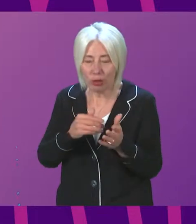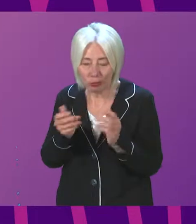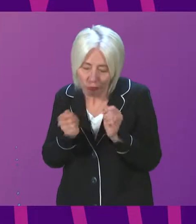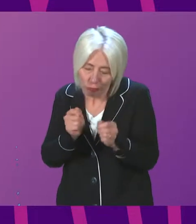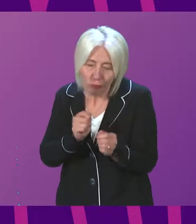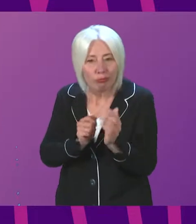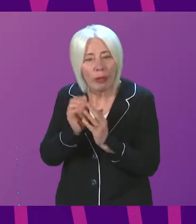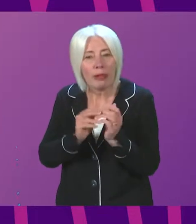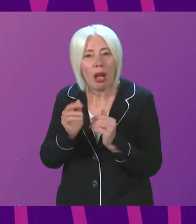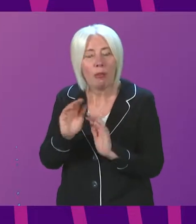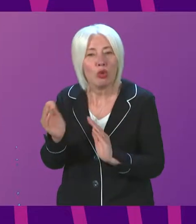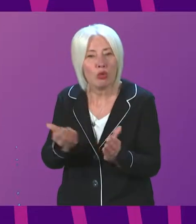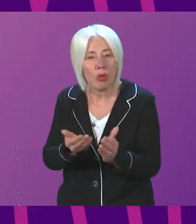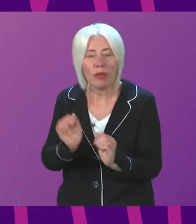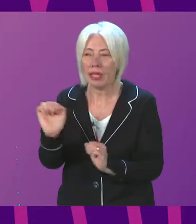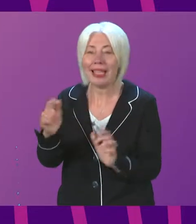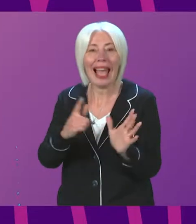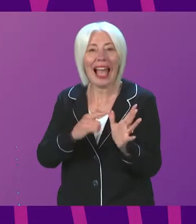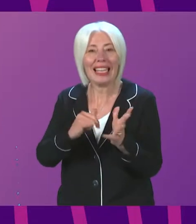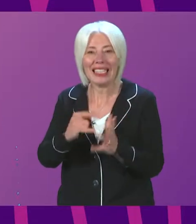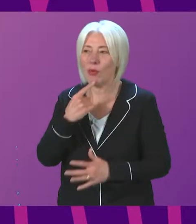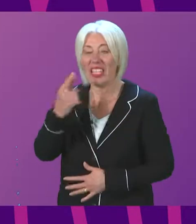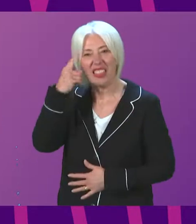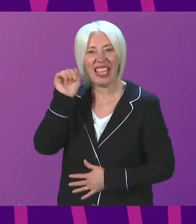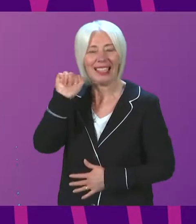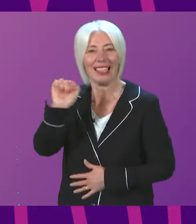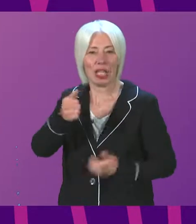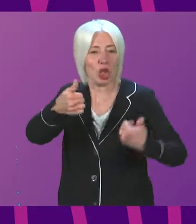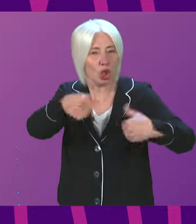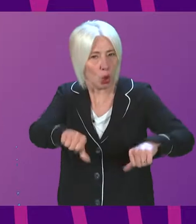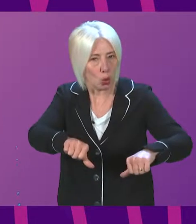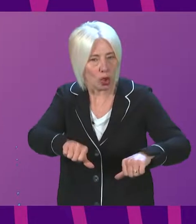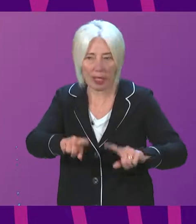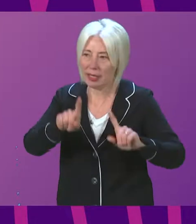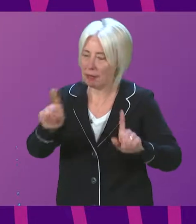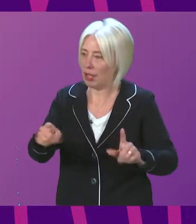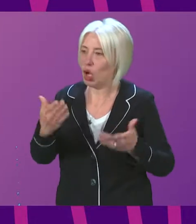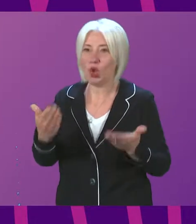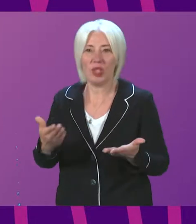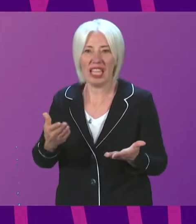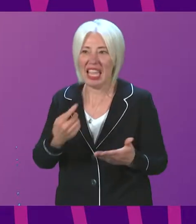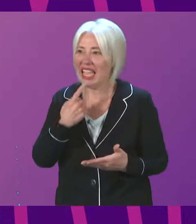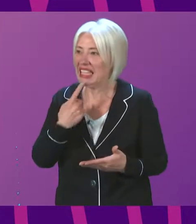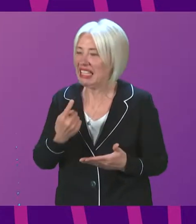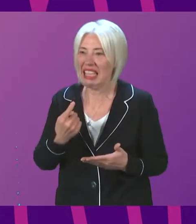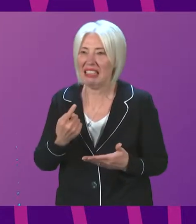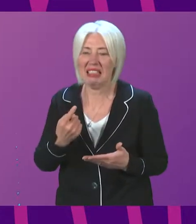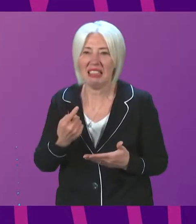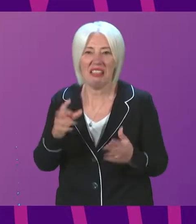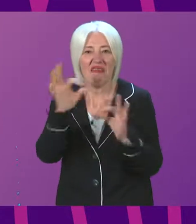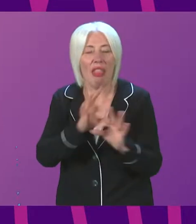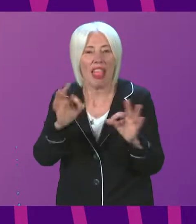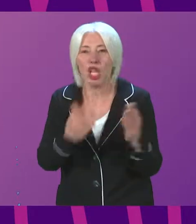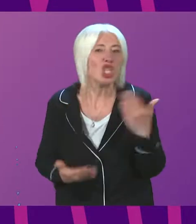Anasarwar has put forward what he describes as solutions. He has not said anything today that is not already being done